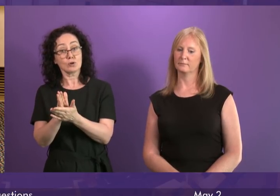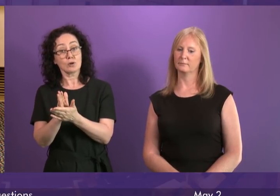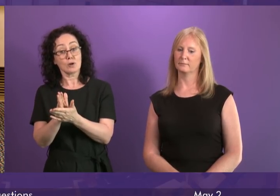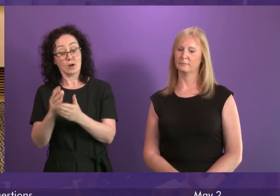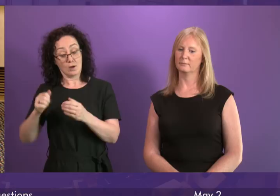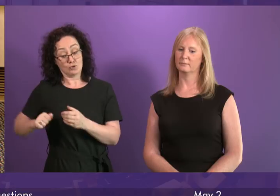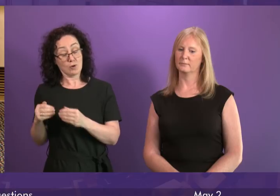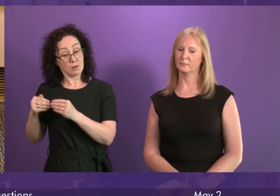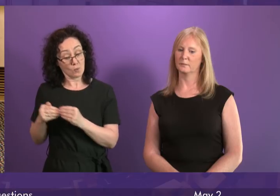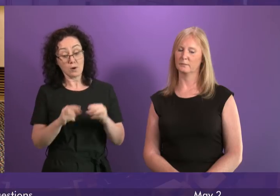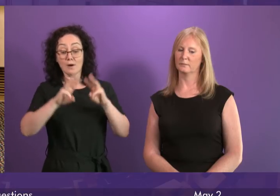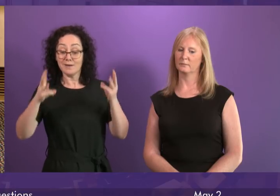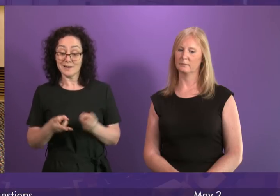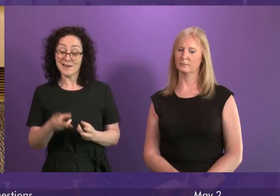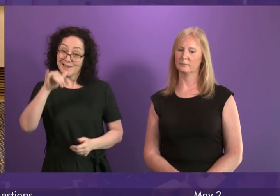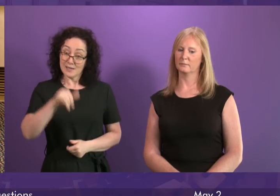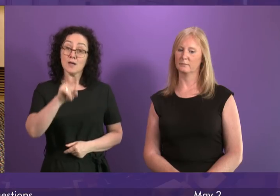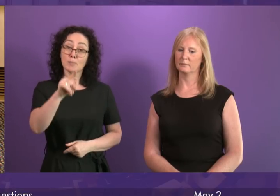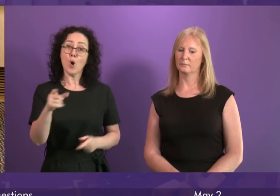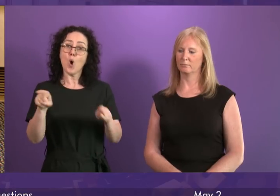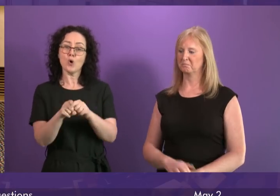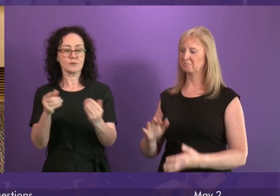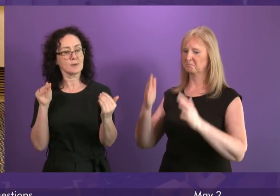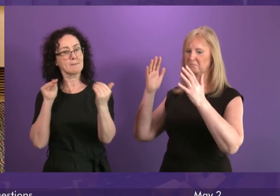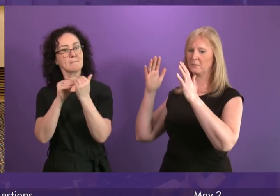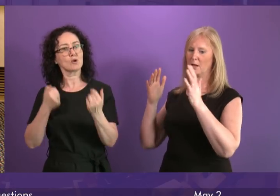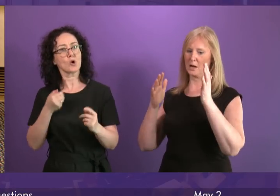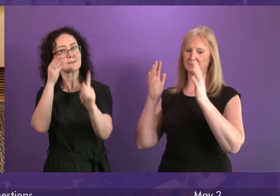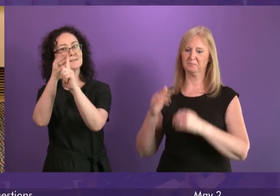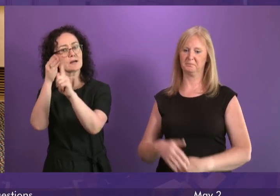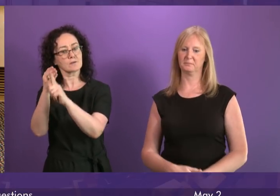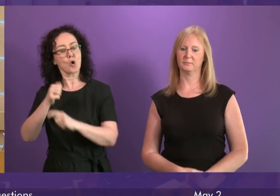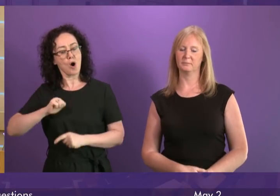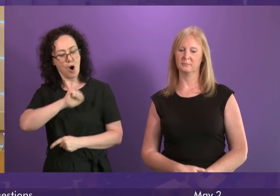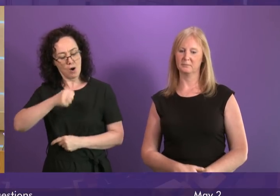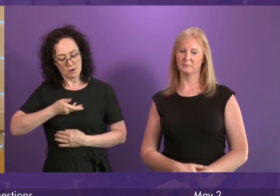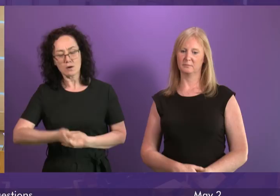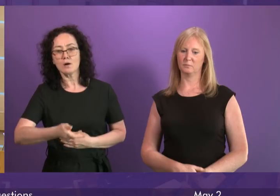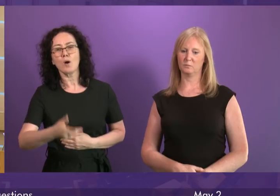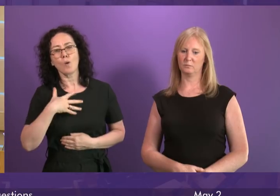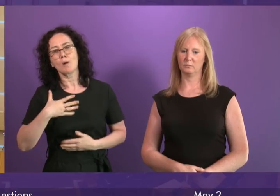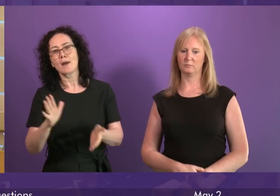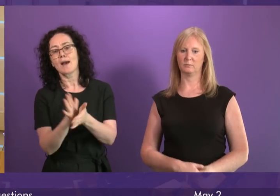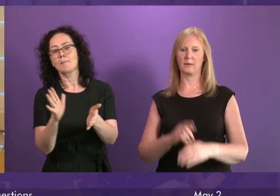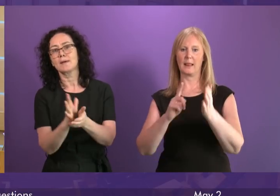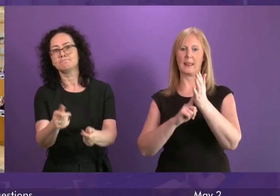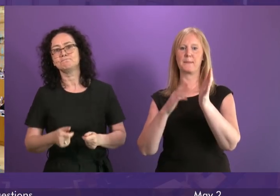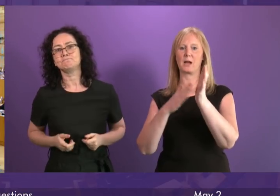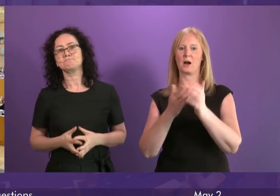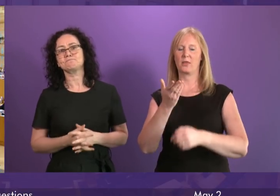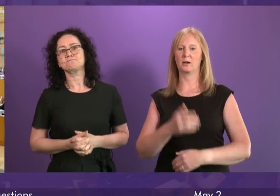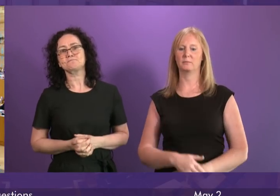but in our meeting of those targets as well and that's something this and future generations will be proud of and Liam MacArthur